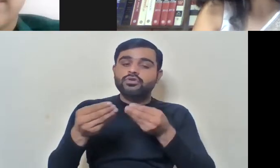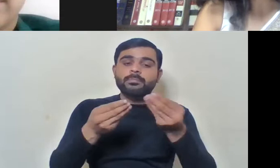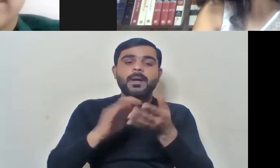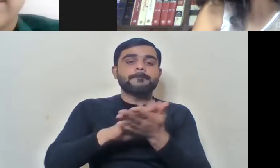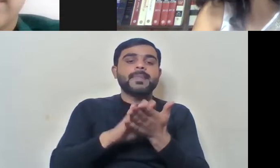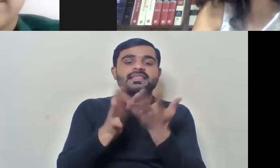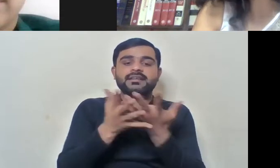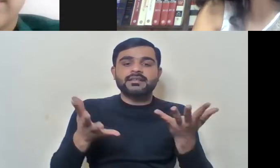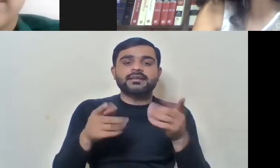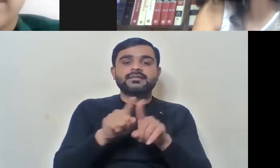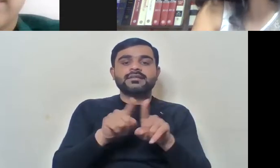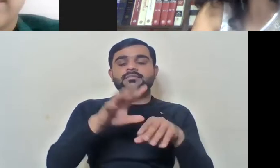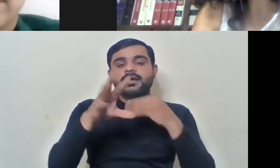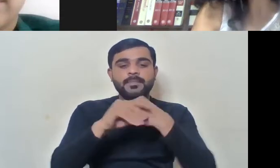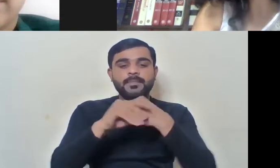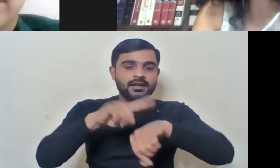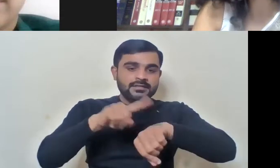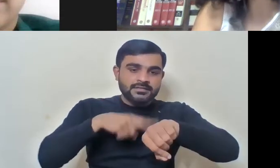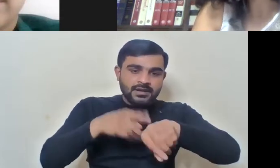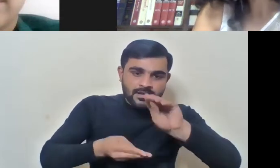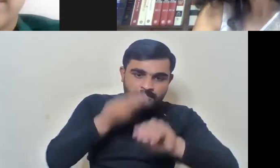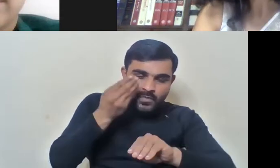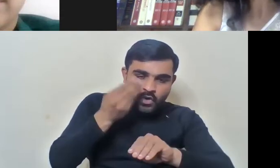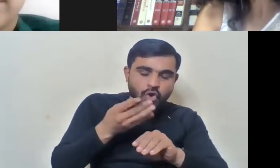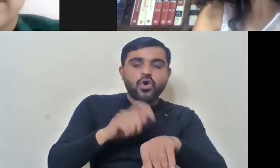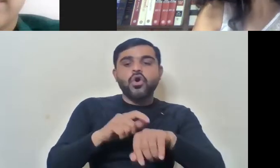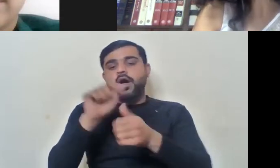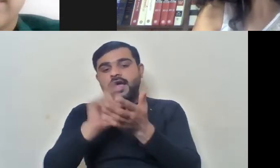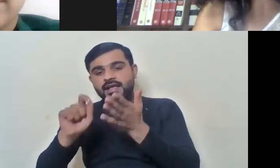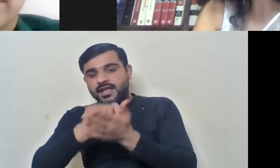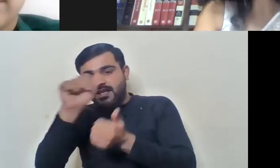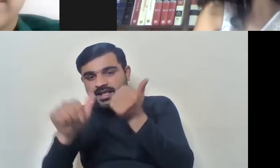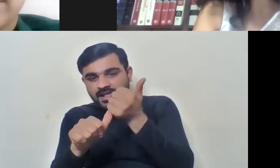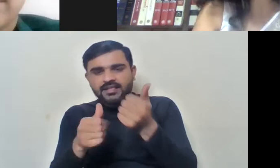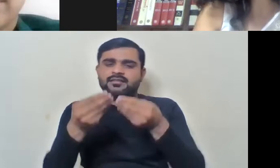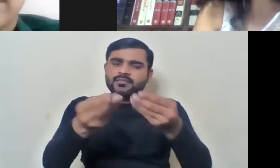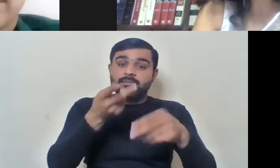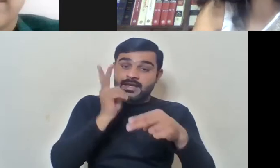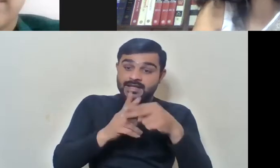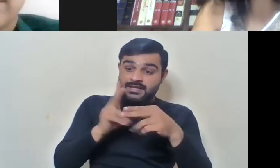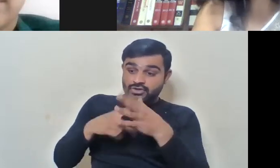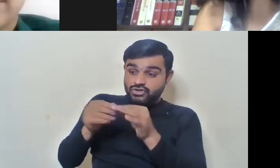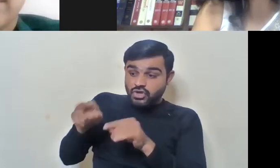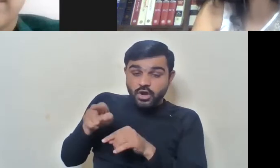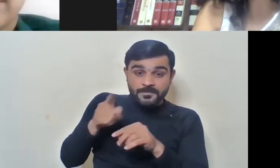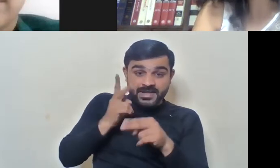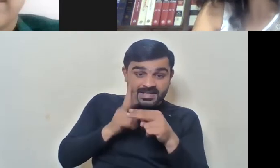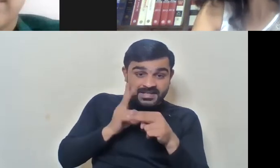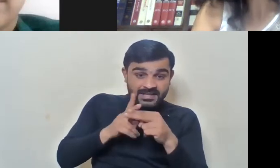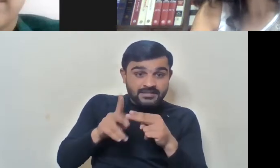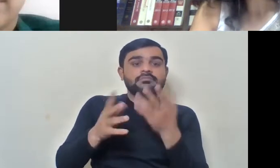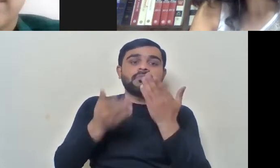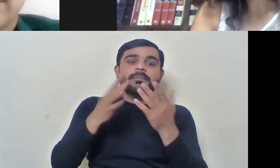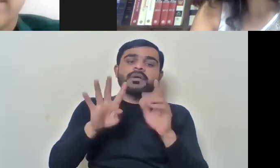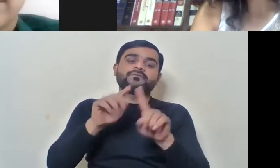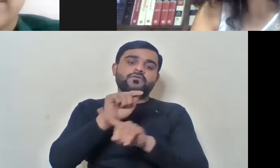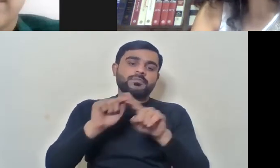like additional time, scribe, et cetera. And then for the particular posts, there will be reservation of 4%, you know,